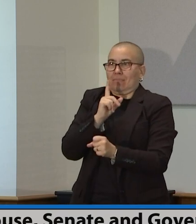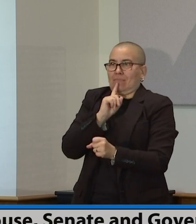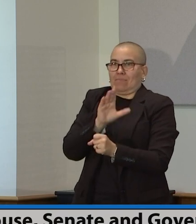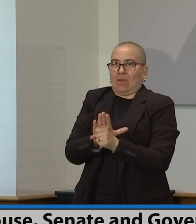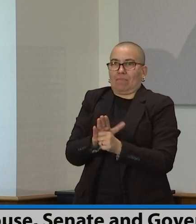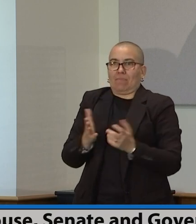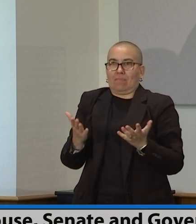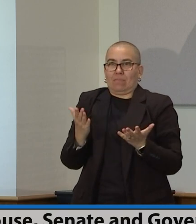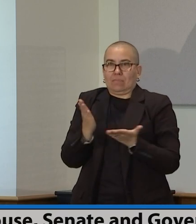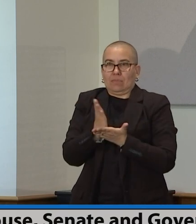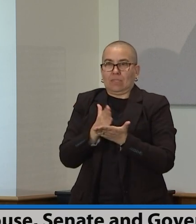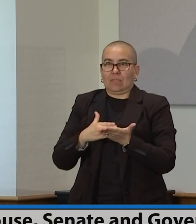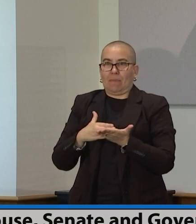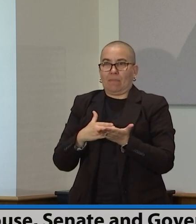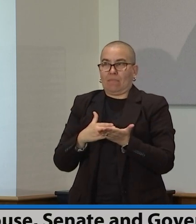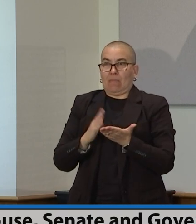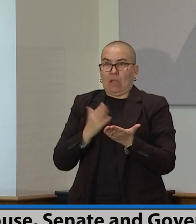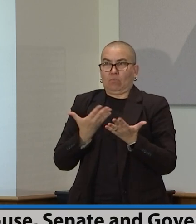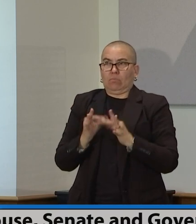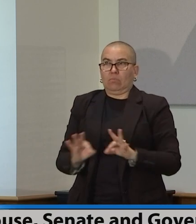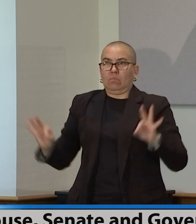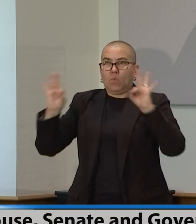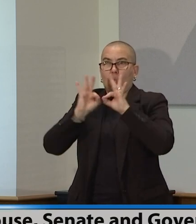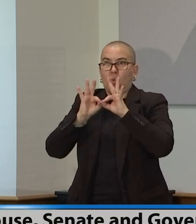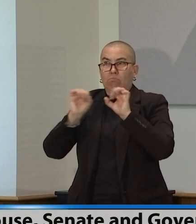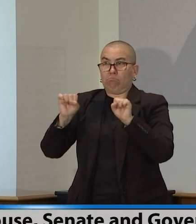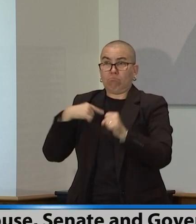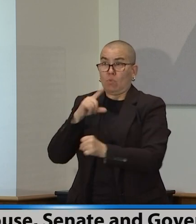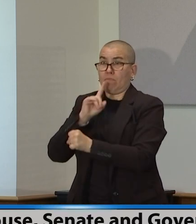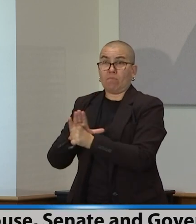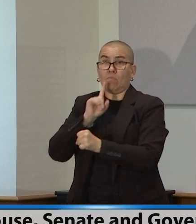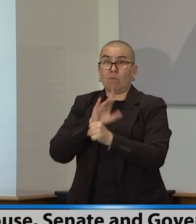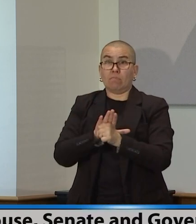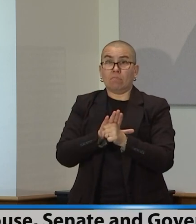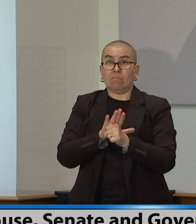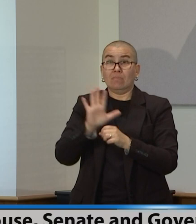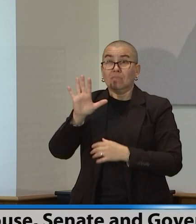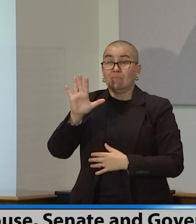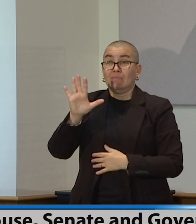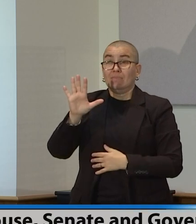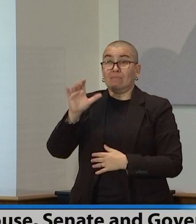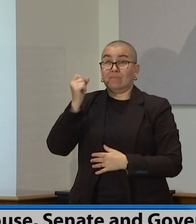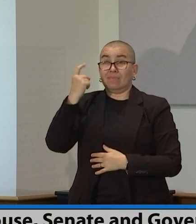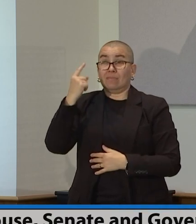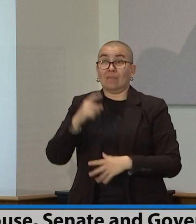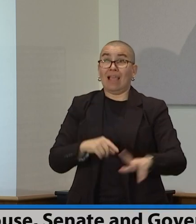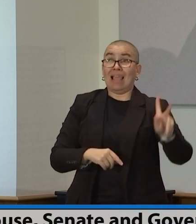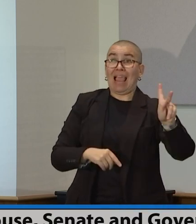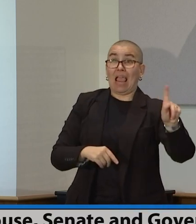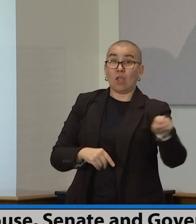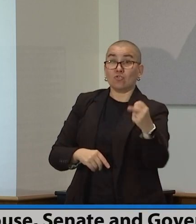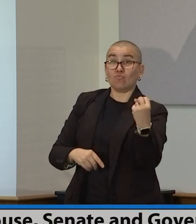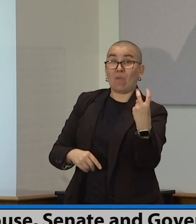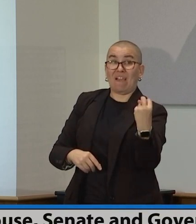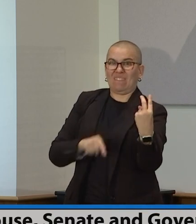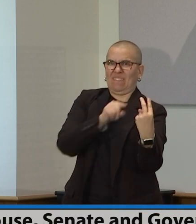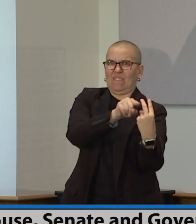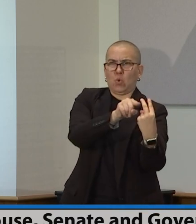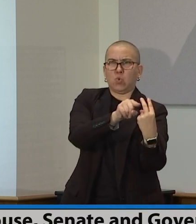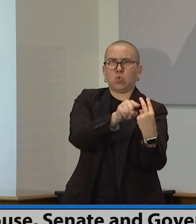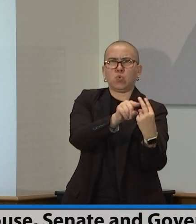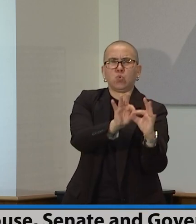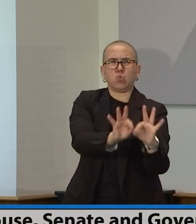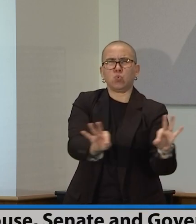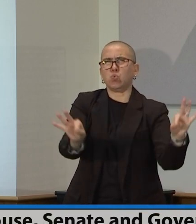the funding for, for K-12. I think that, that was a promise that I would say that they kept that we agreed to and vice